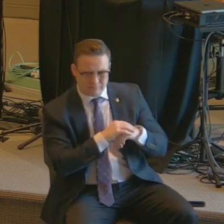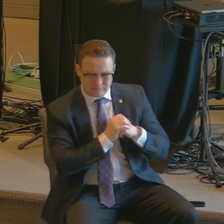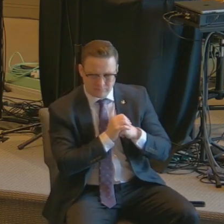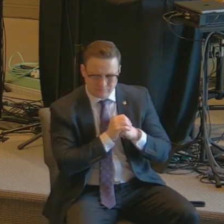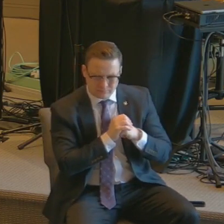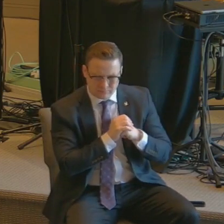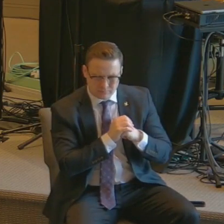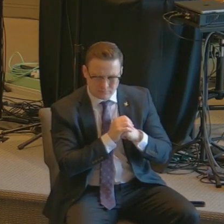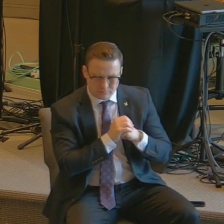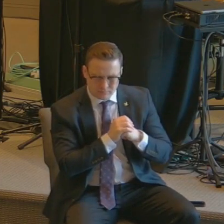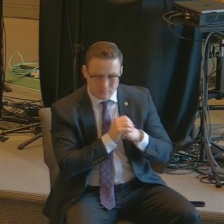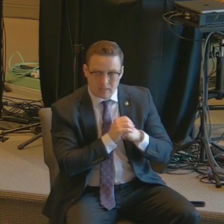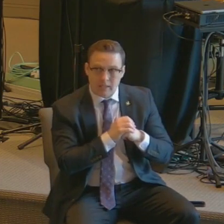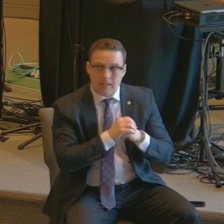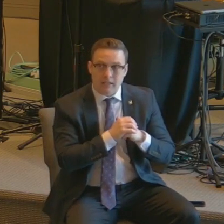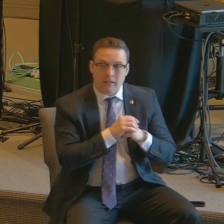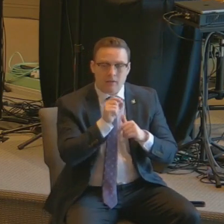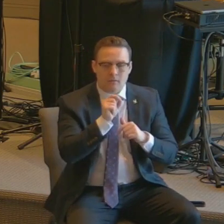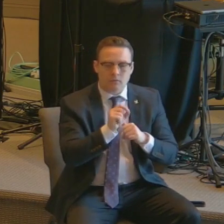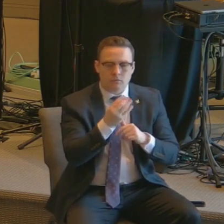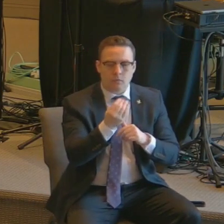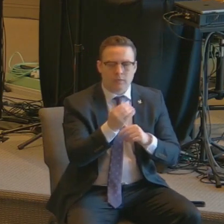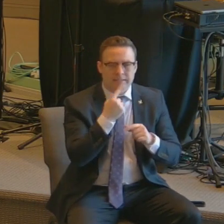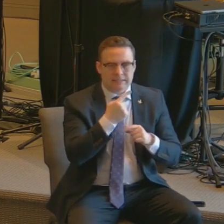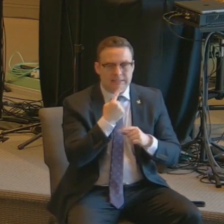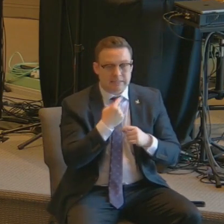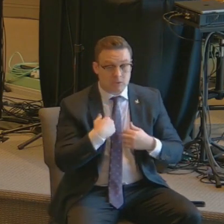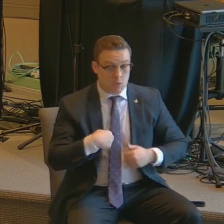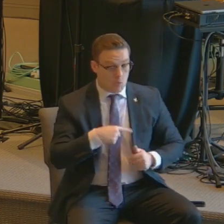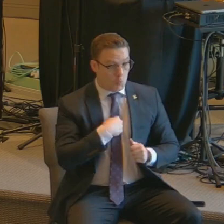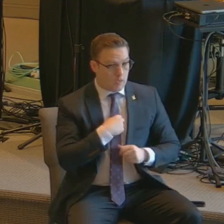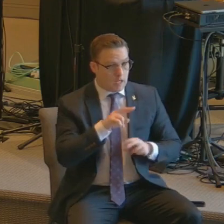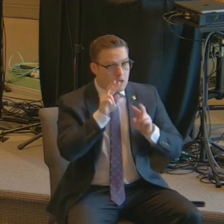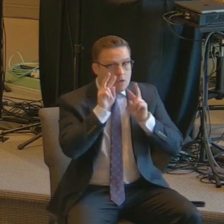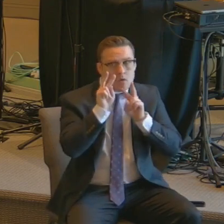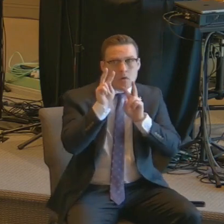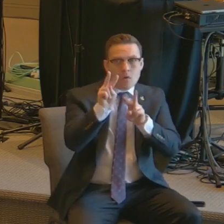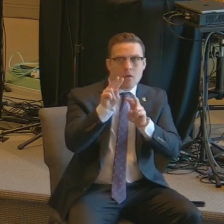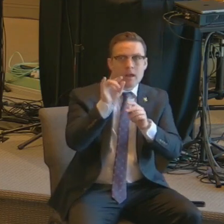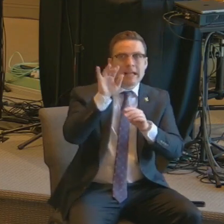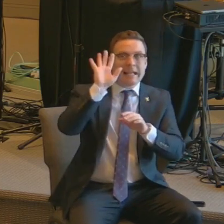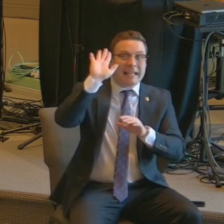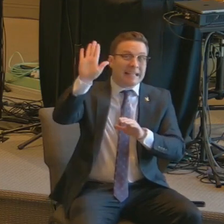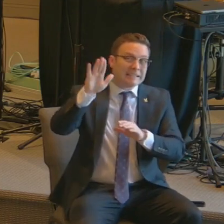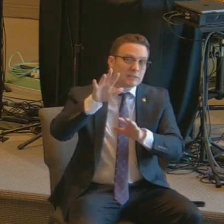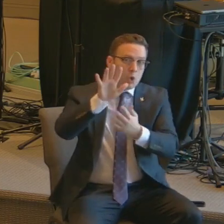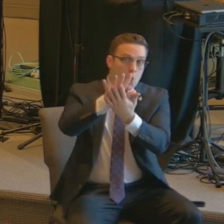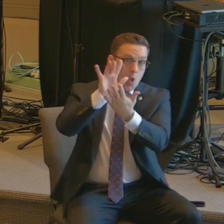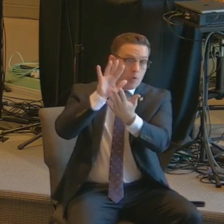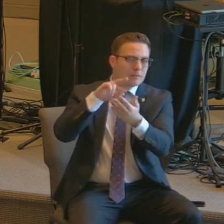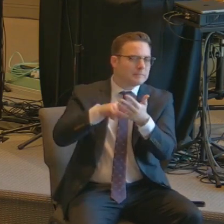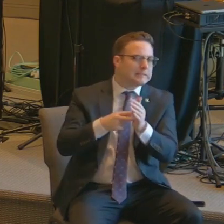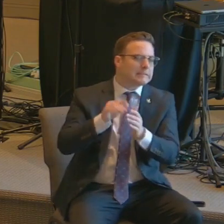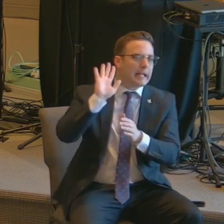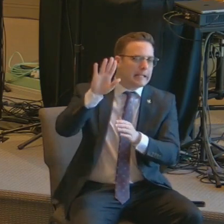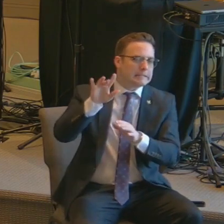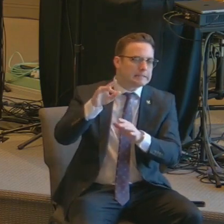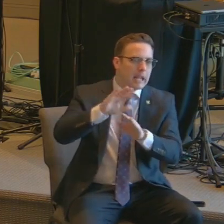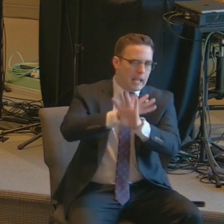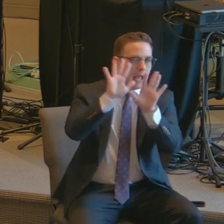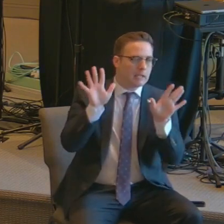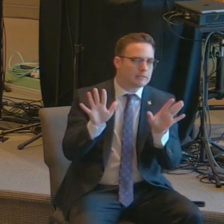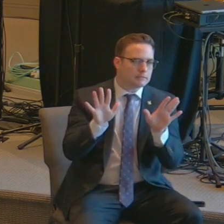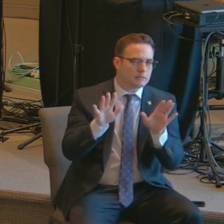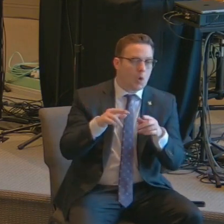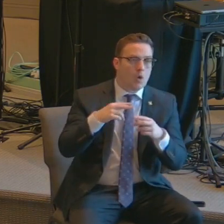And in verse 14, it says, and we beheld his glory, which is that light, and we beheld him.